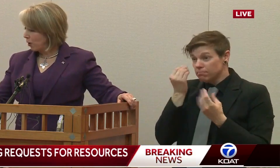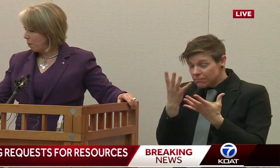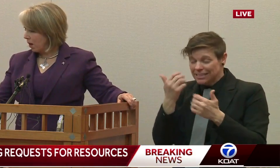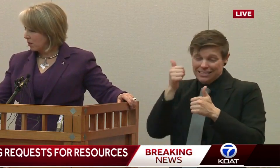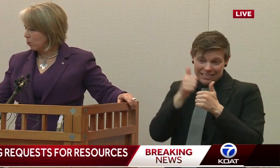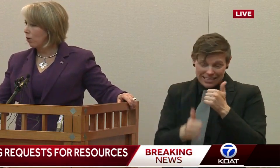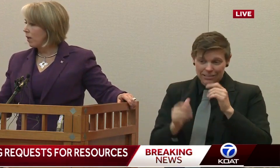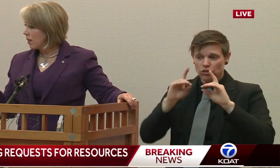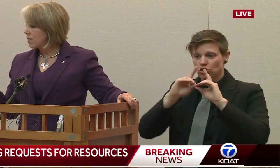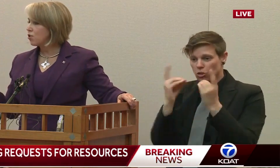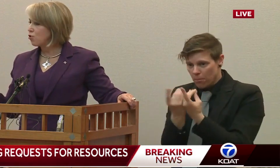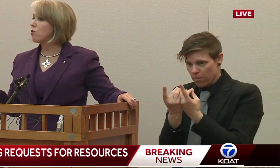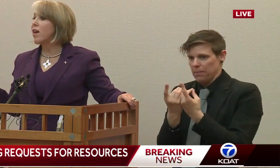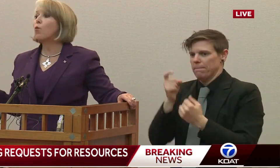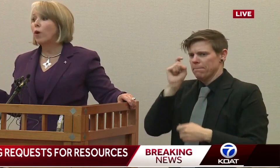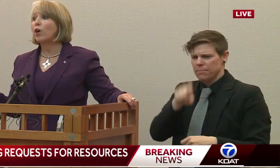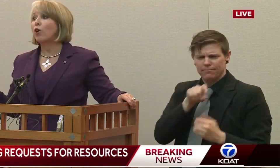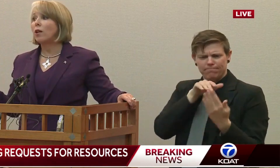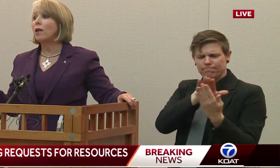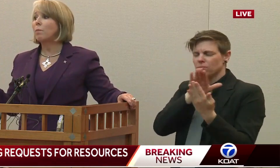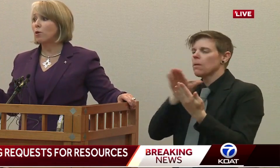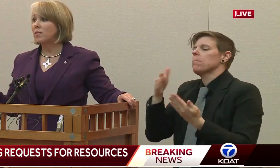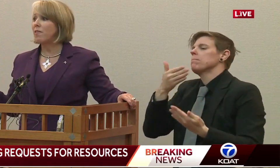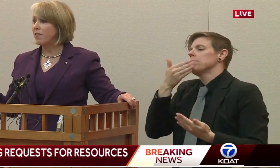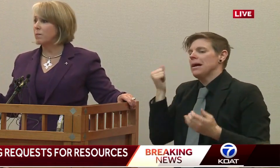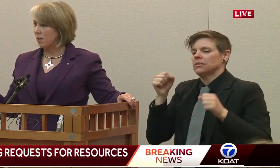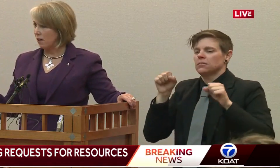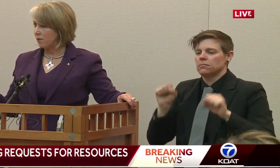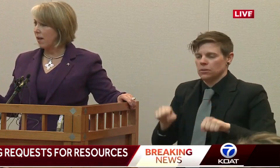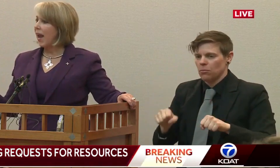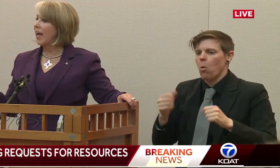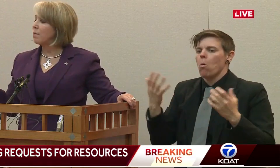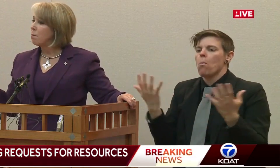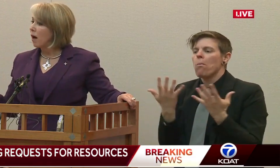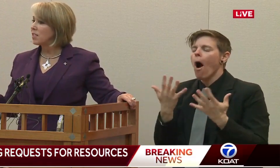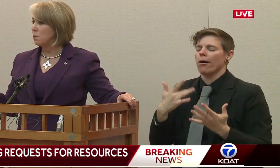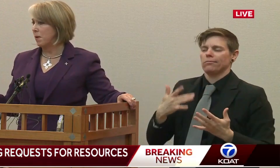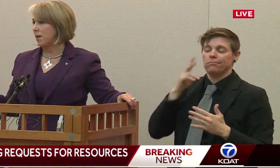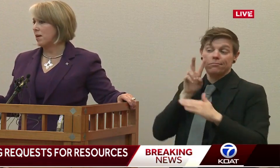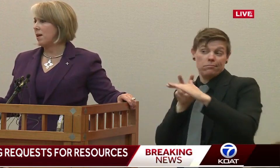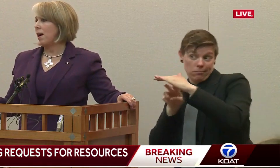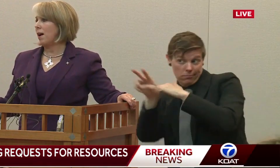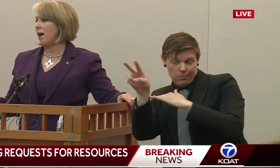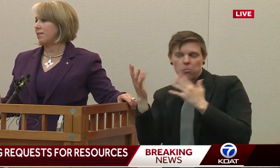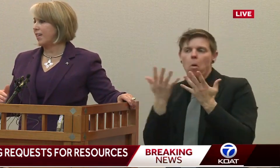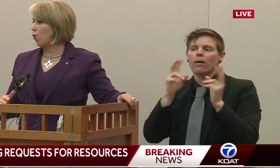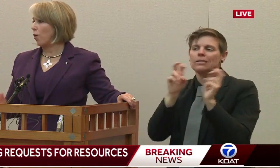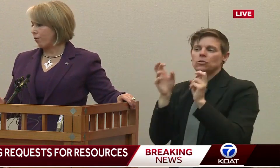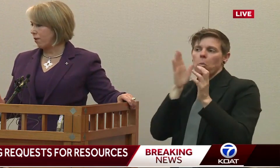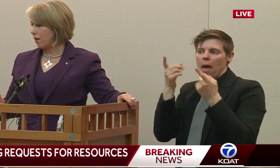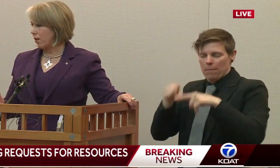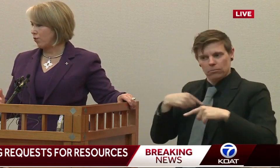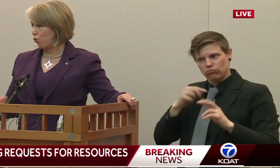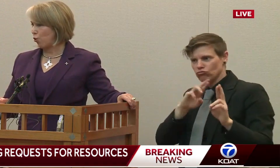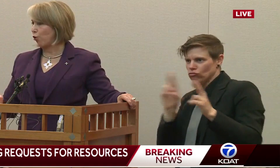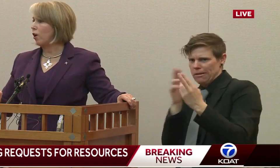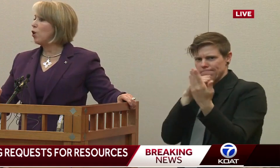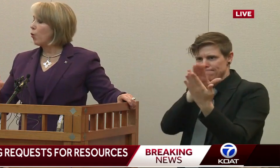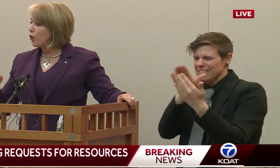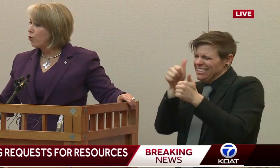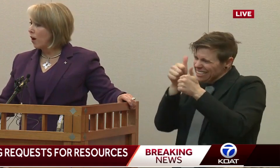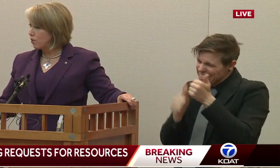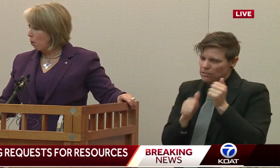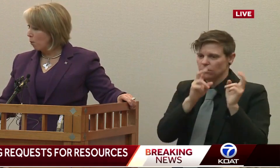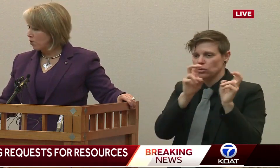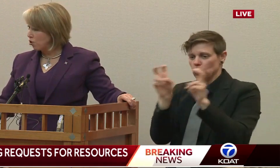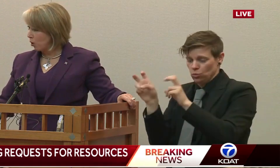highest degree possible these issues that will present themselves and must be dealt with in short order.